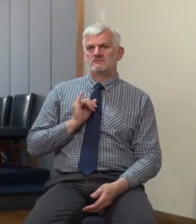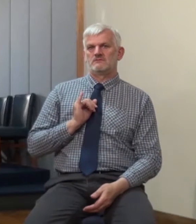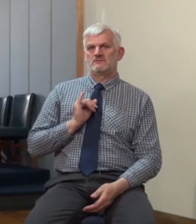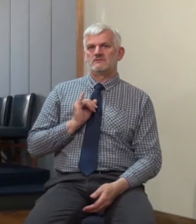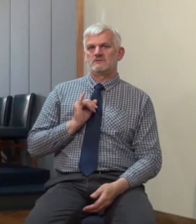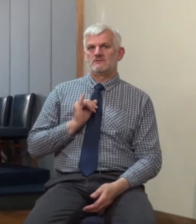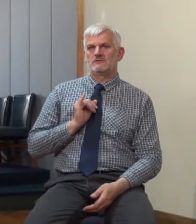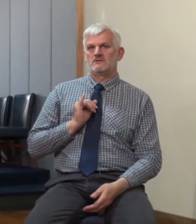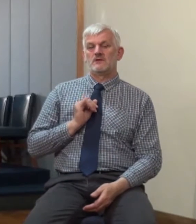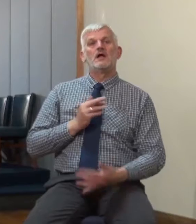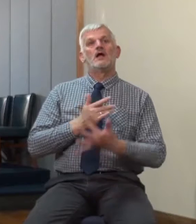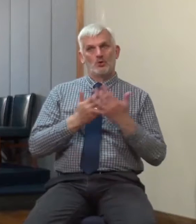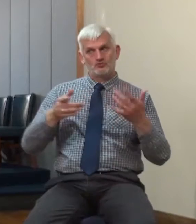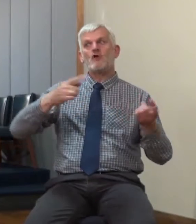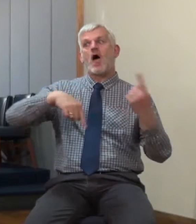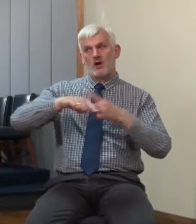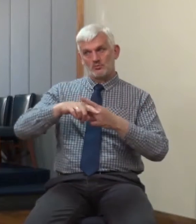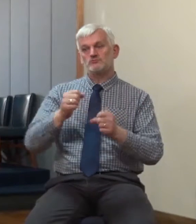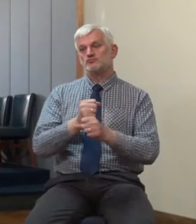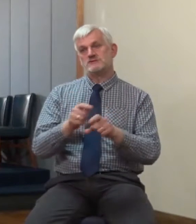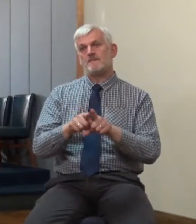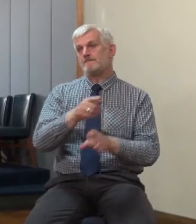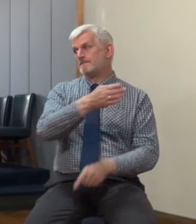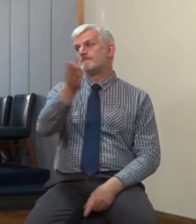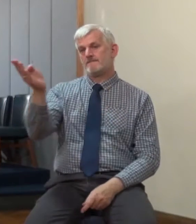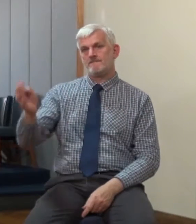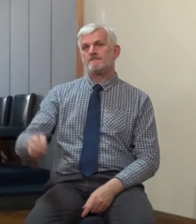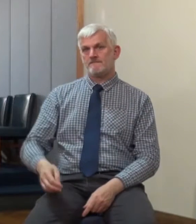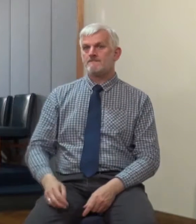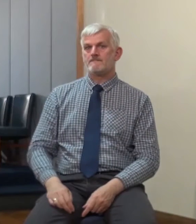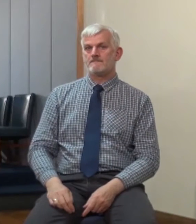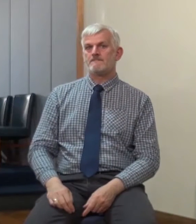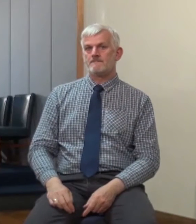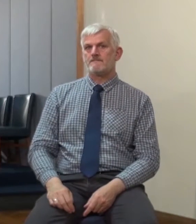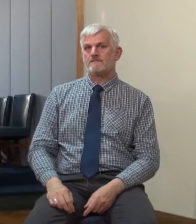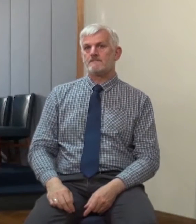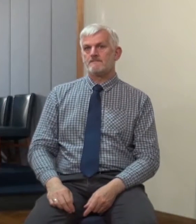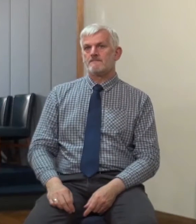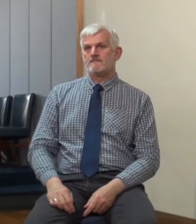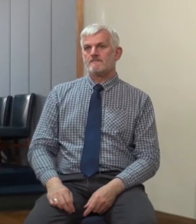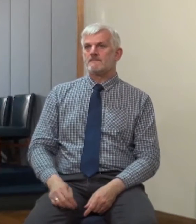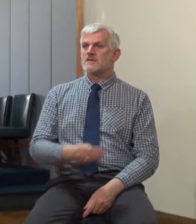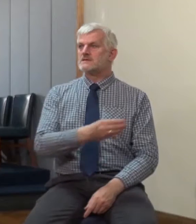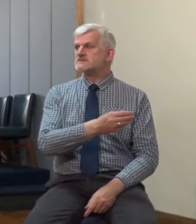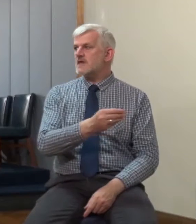many people doing that today whether they're these people who are making great money in the prosperity gospel